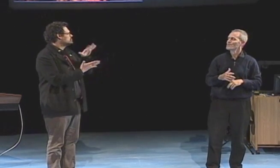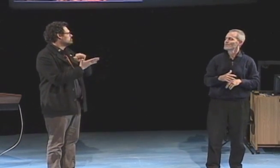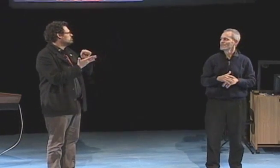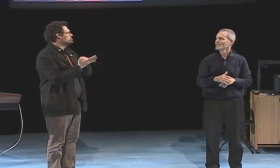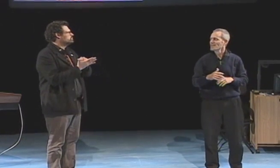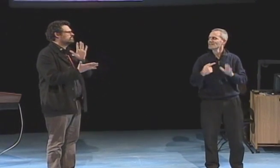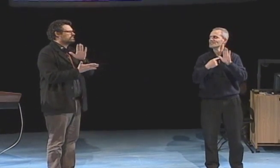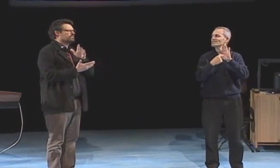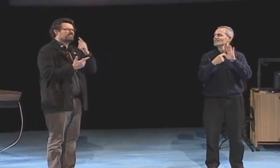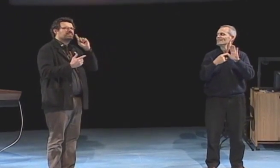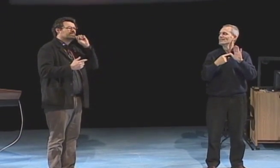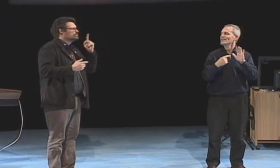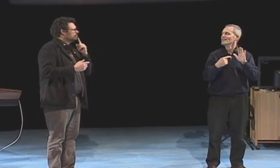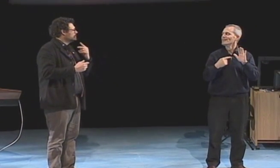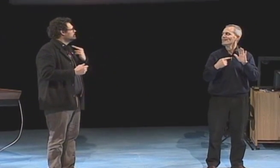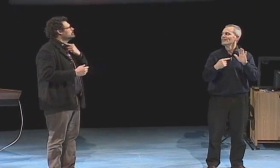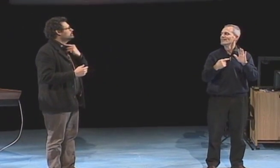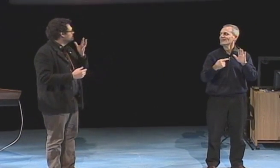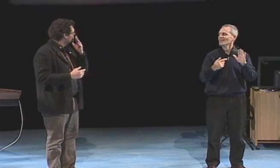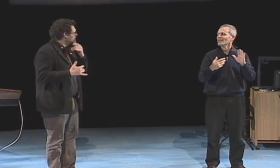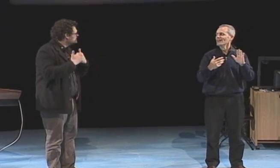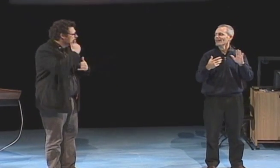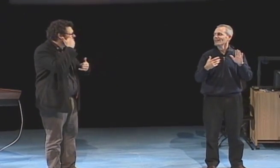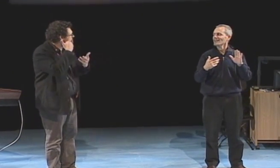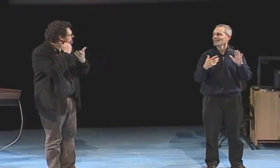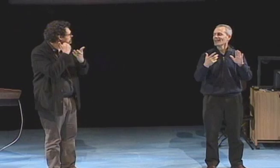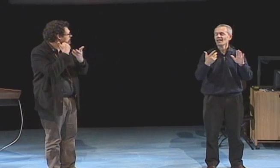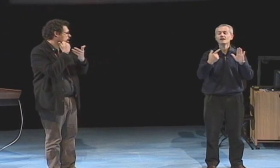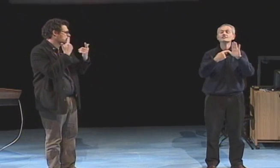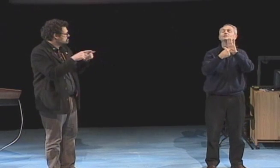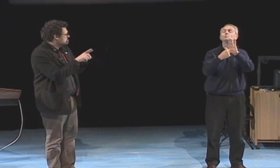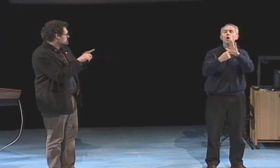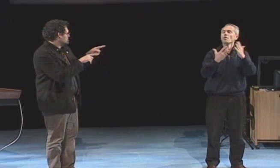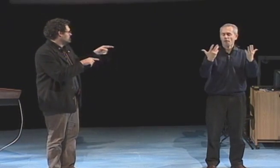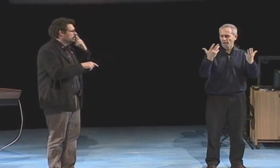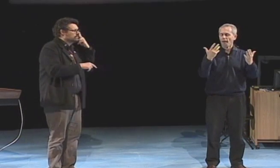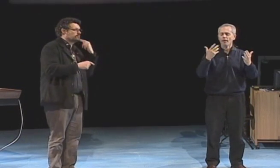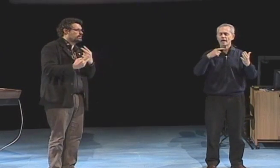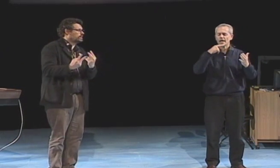to make people notice and think that something was not quite right.